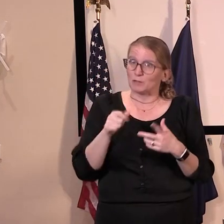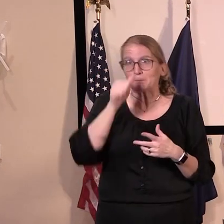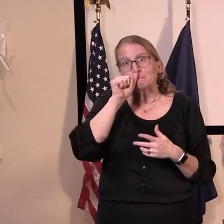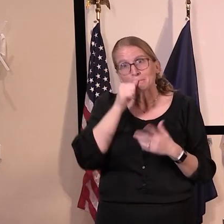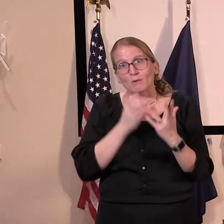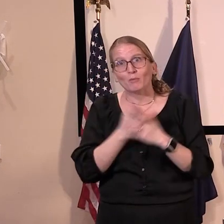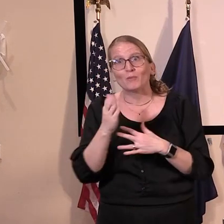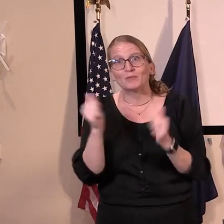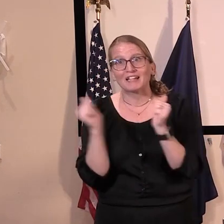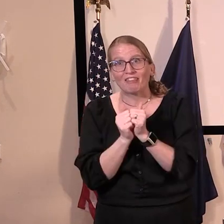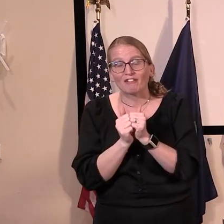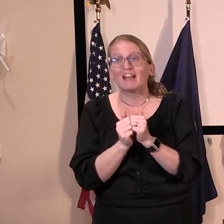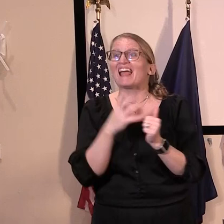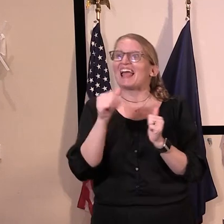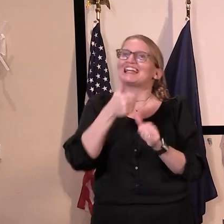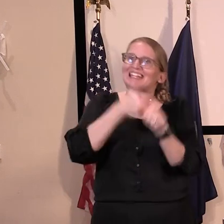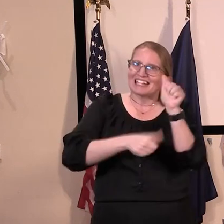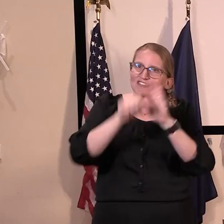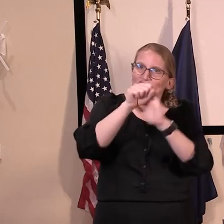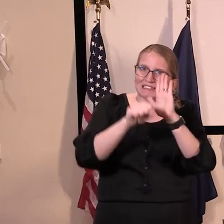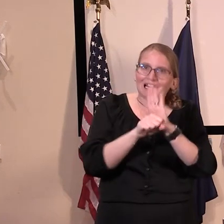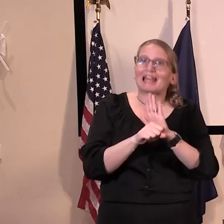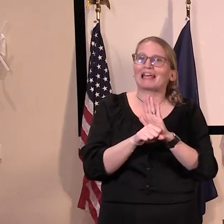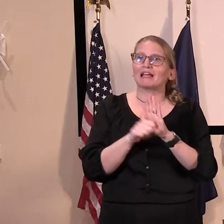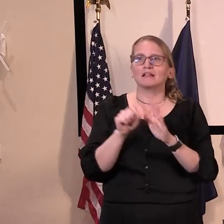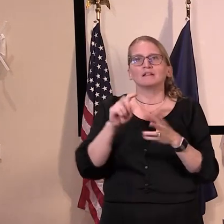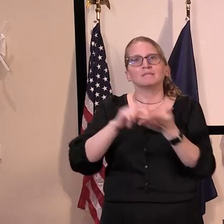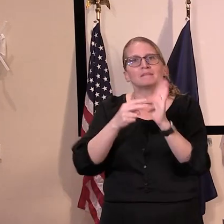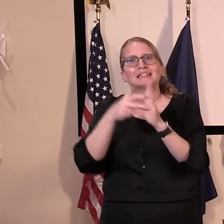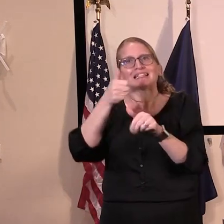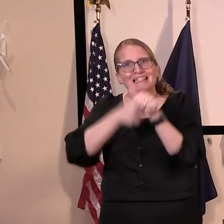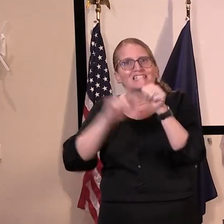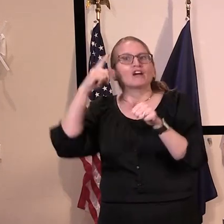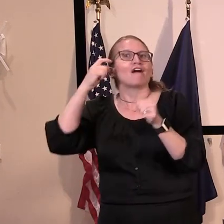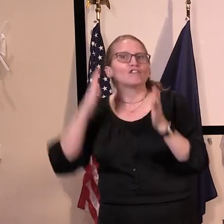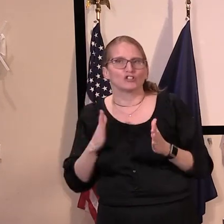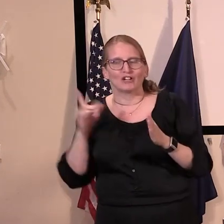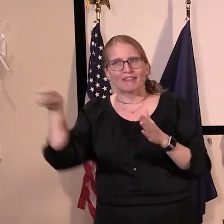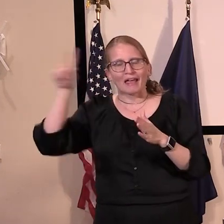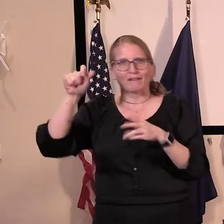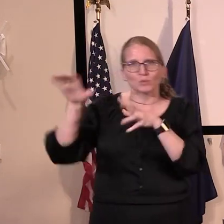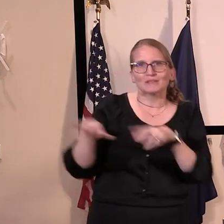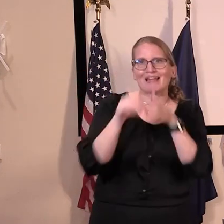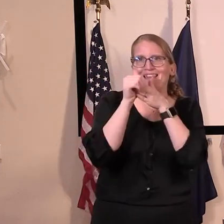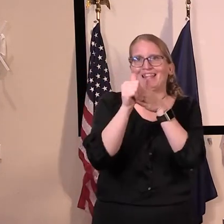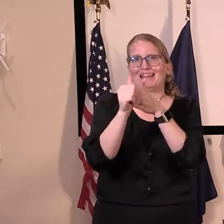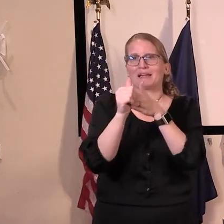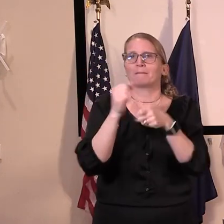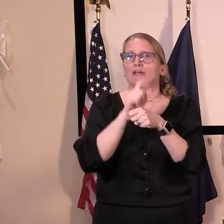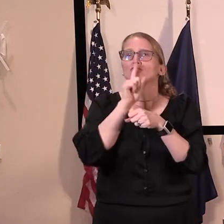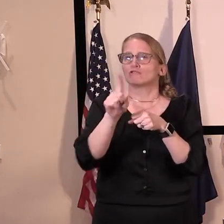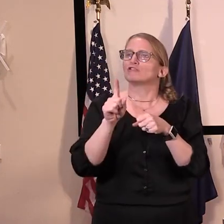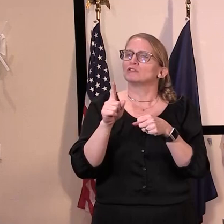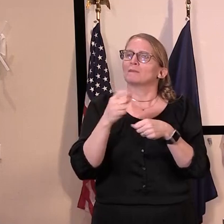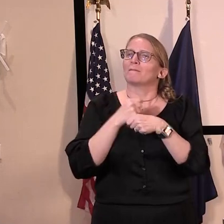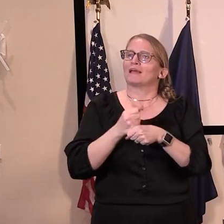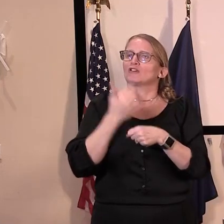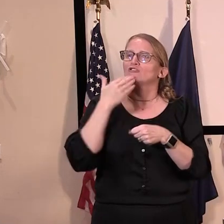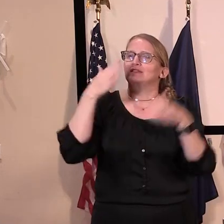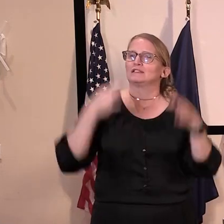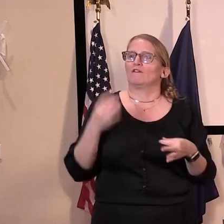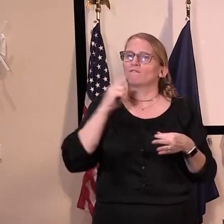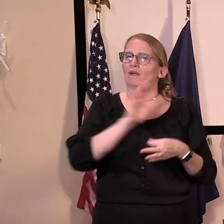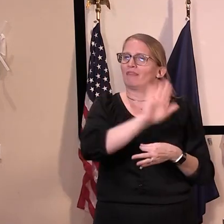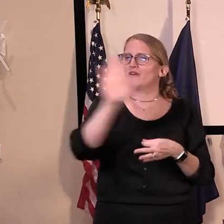to take the responsibility and the lead on the measures that are required for Vermonters and all of us to be safe.